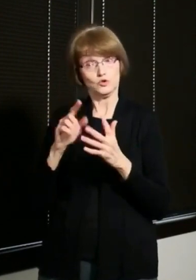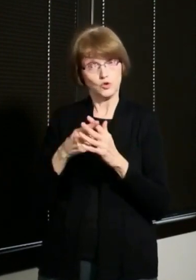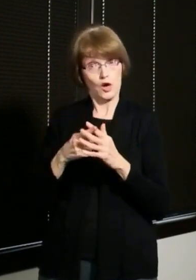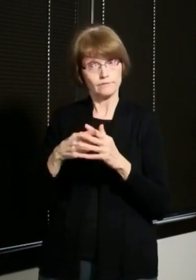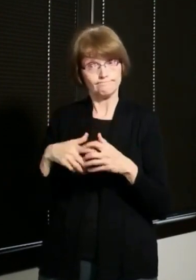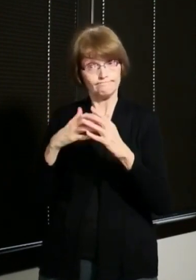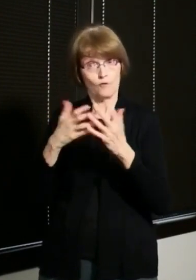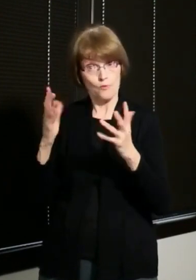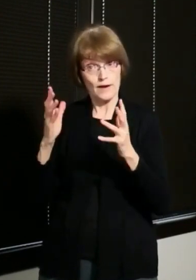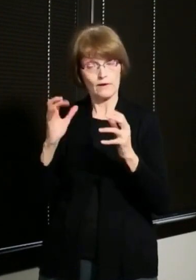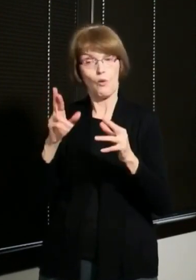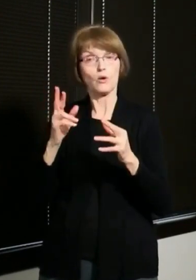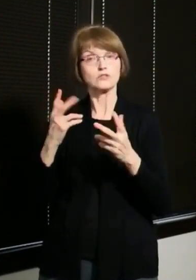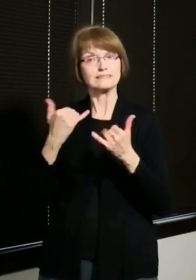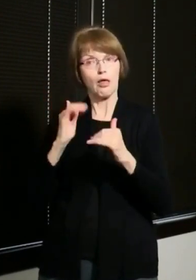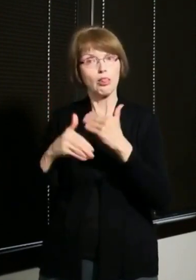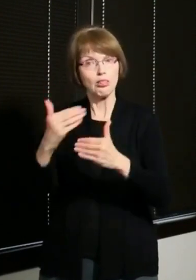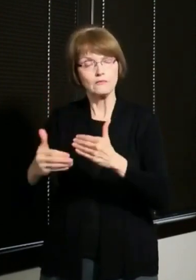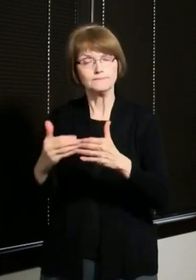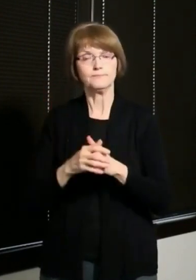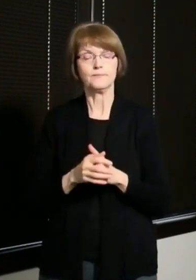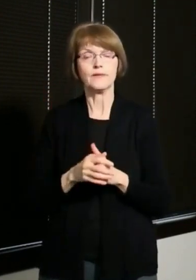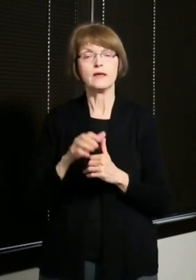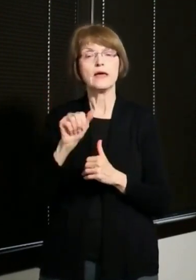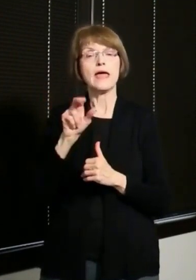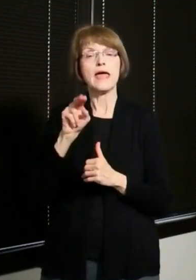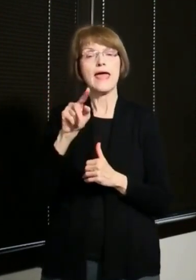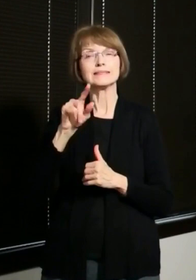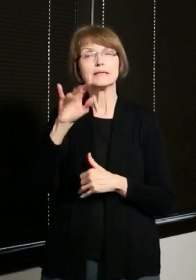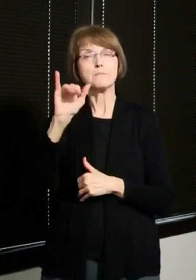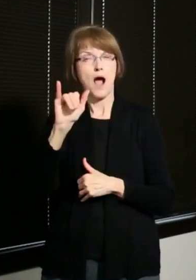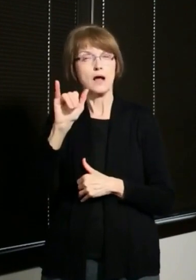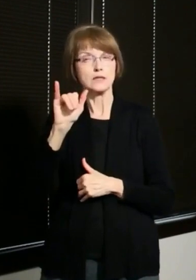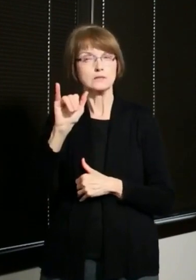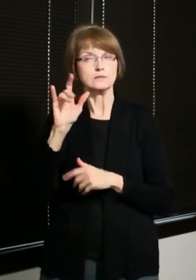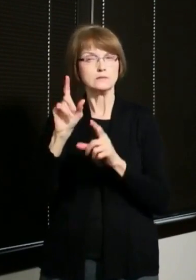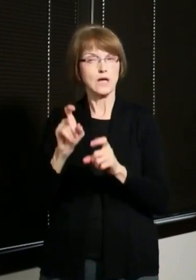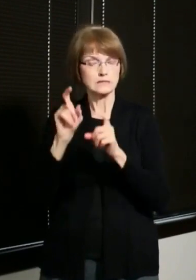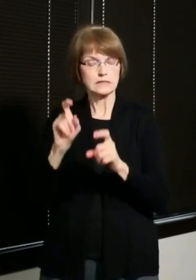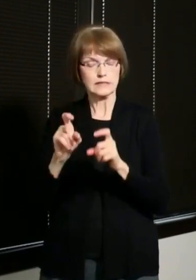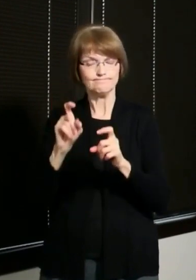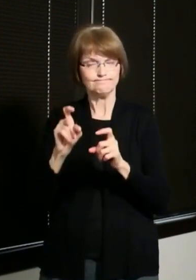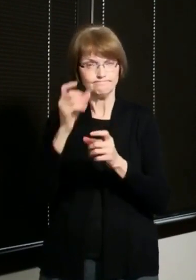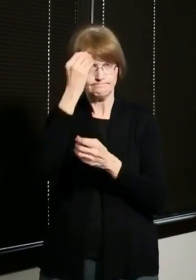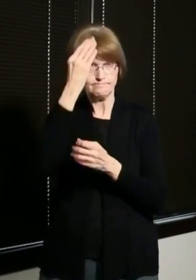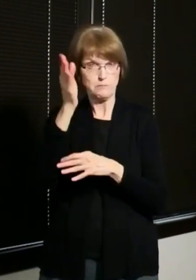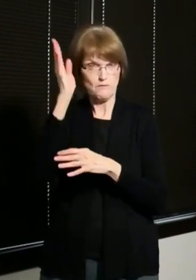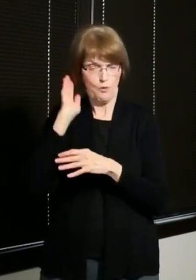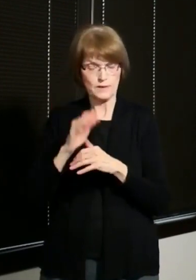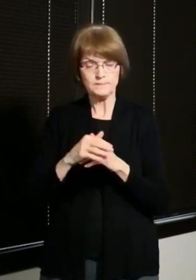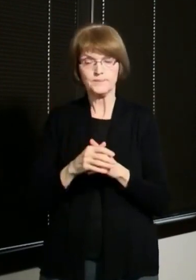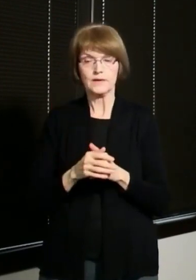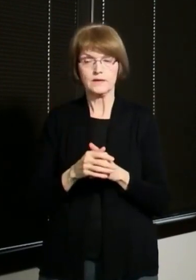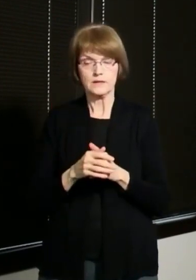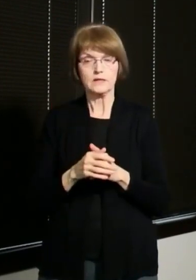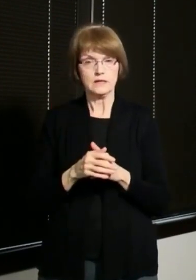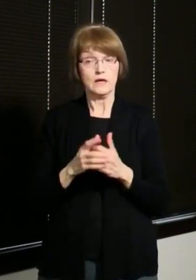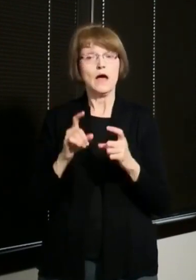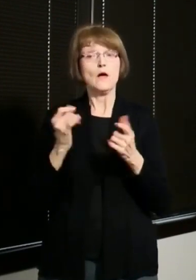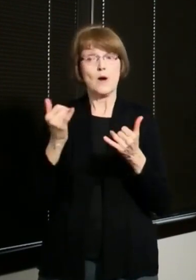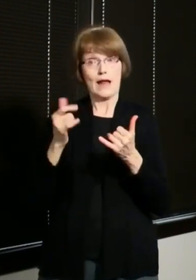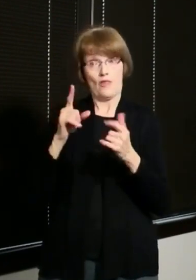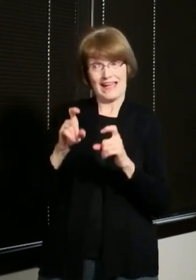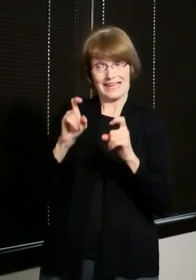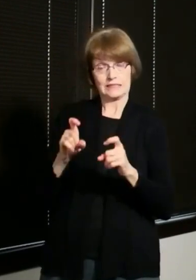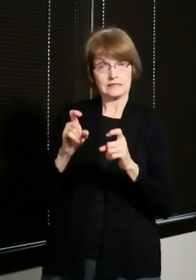antibody testing, as I've mentioned on some previous shows, is undergoing validation